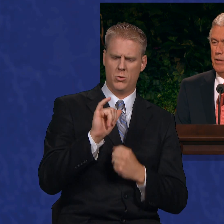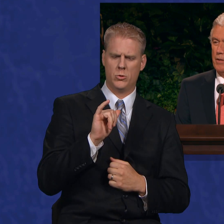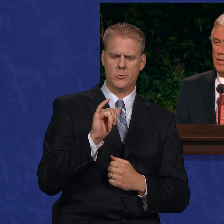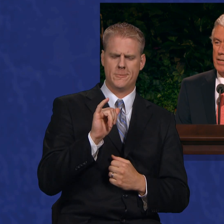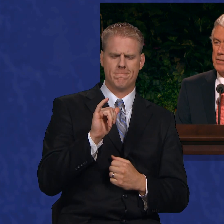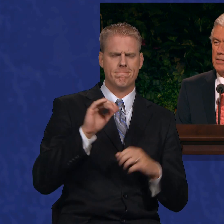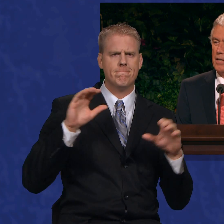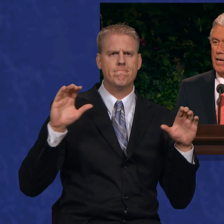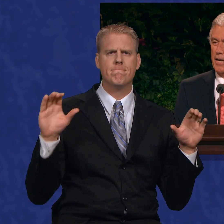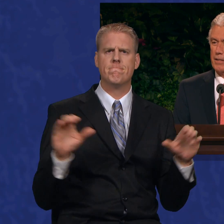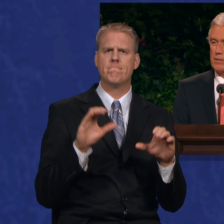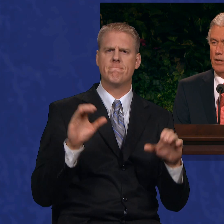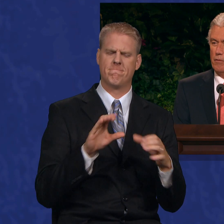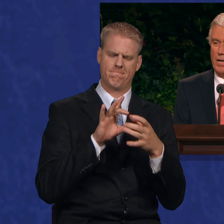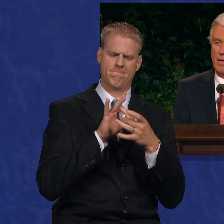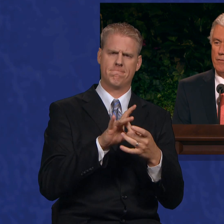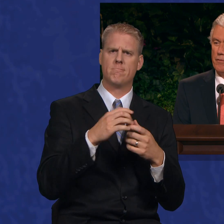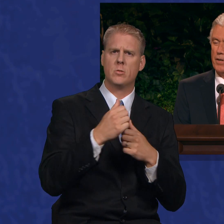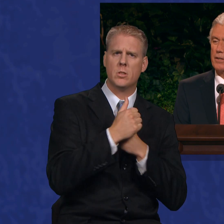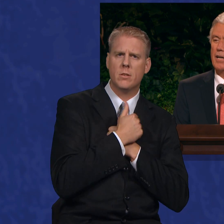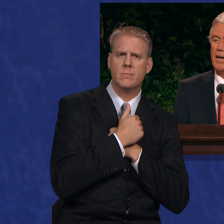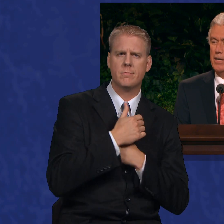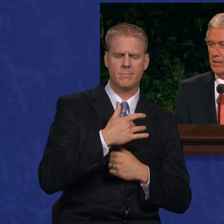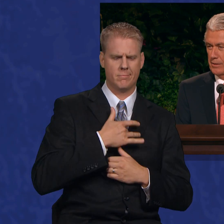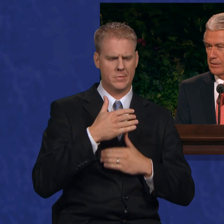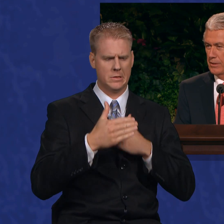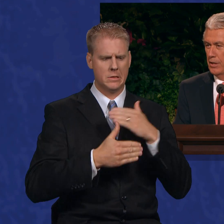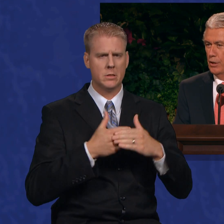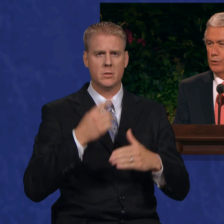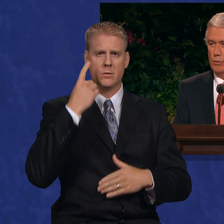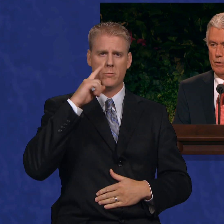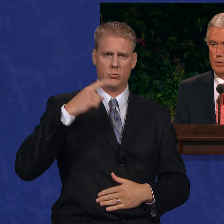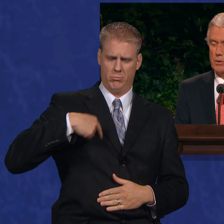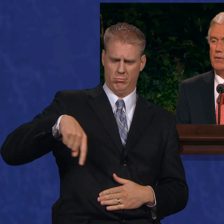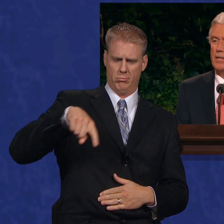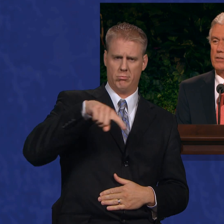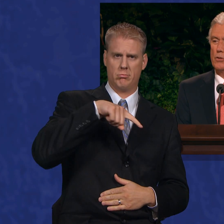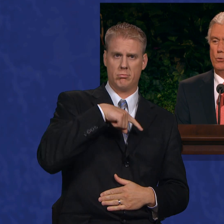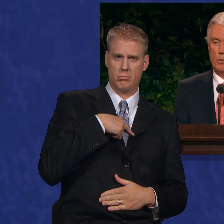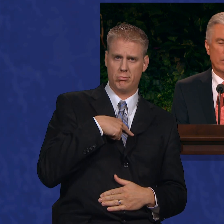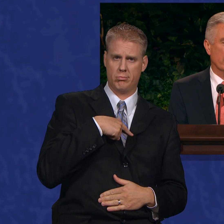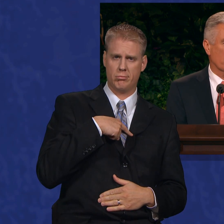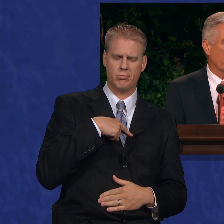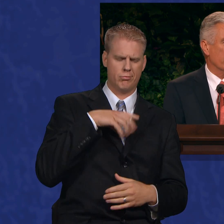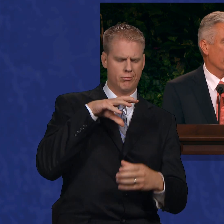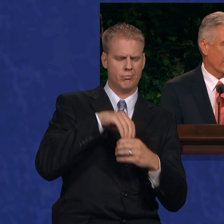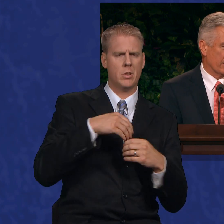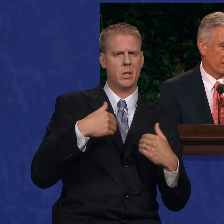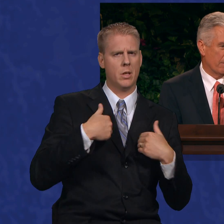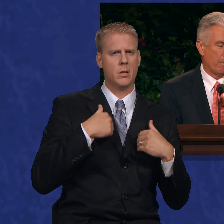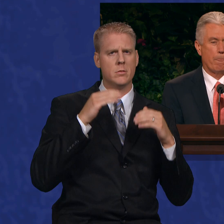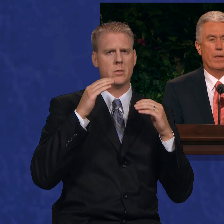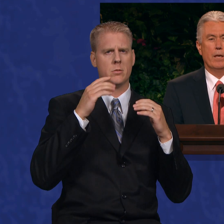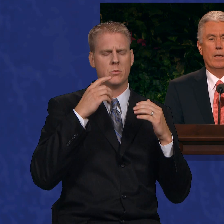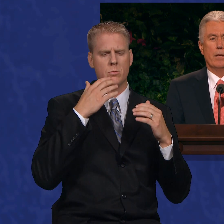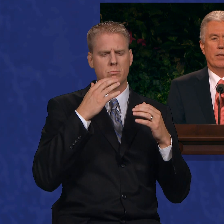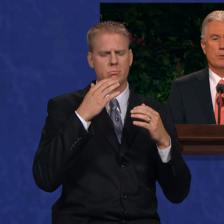these acts of love and kindness to those of us who were in great need.